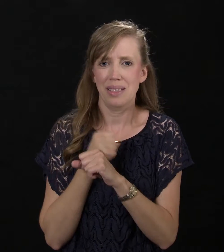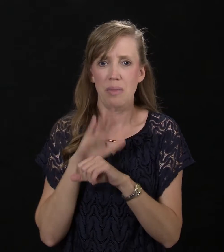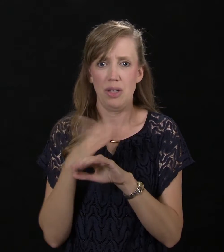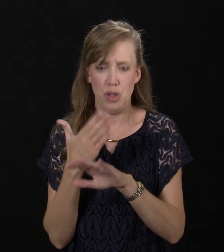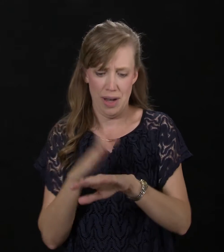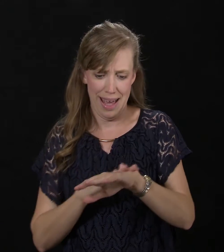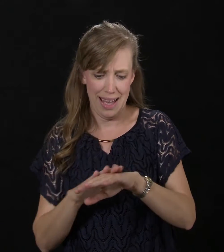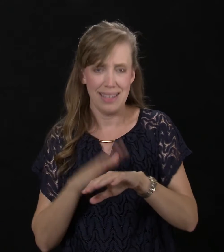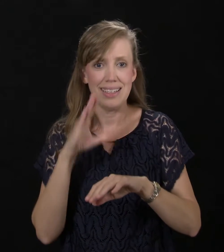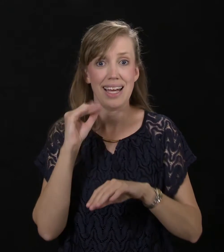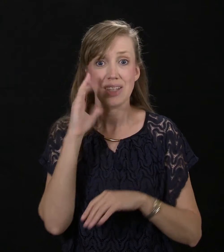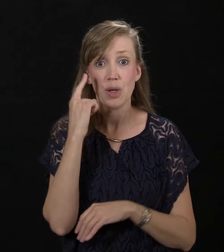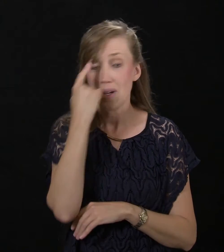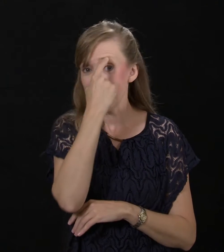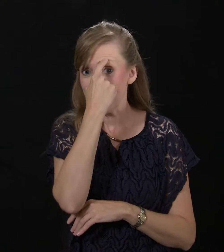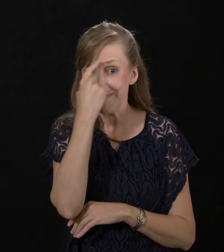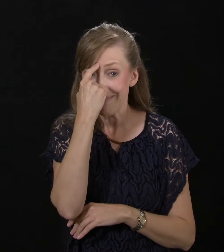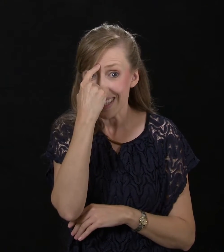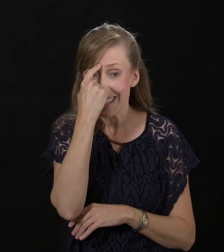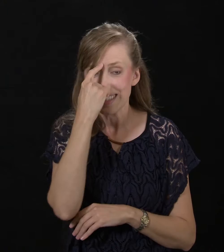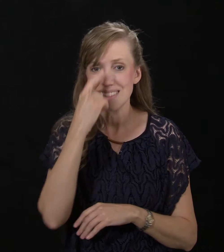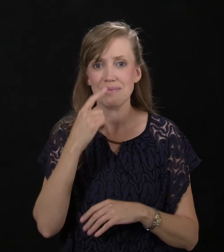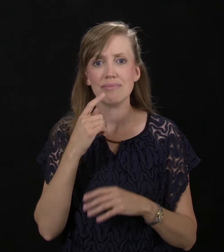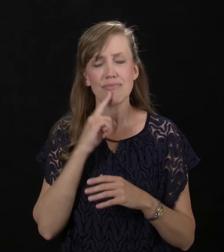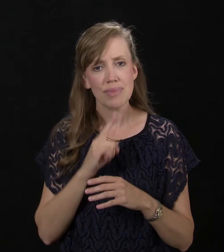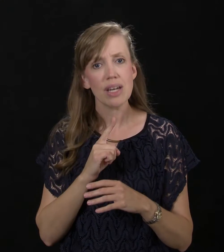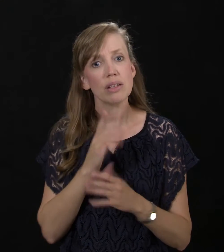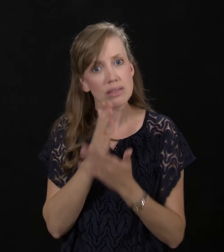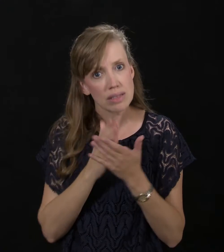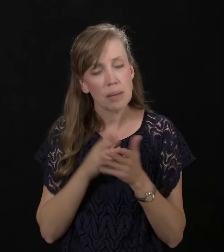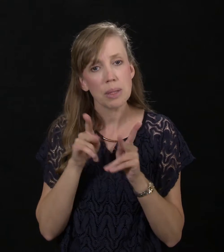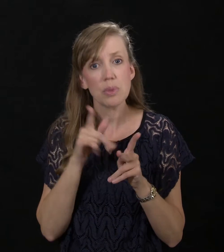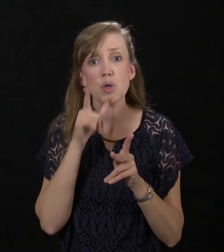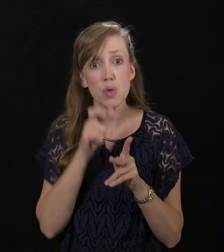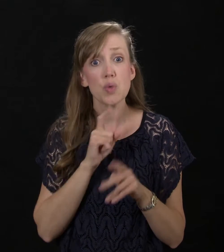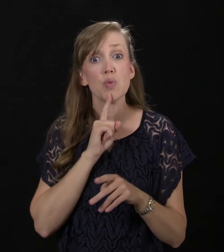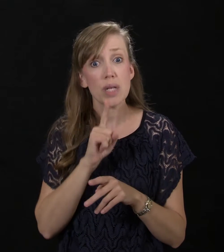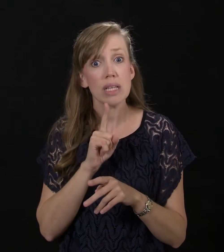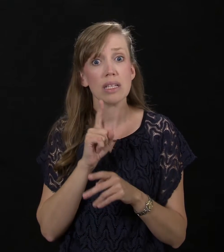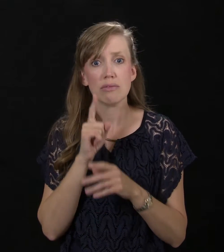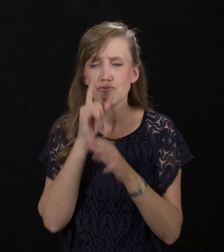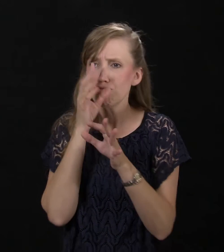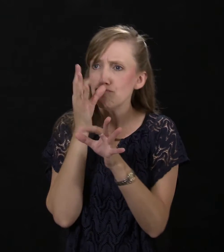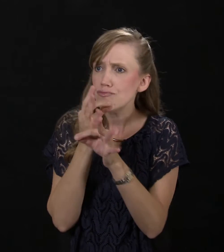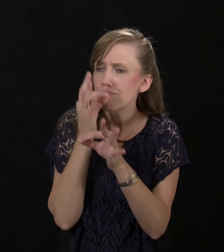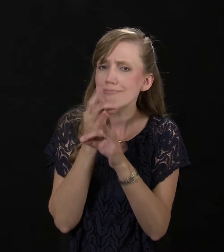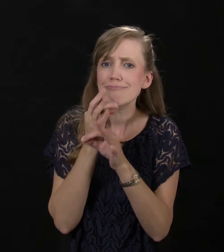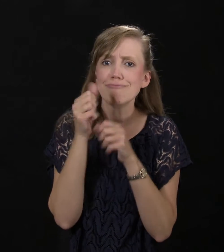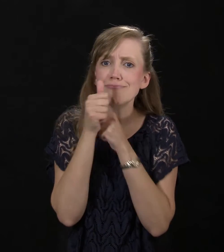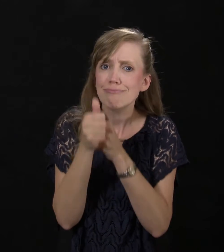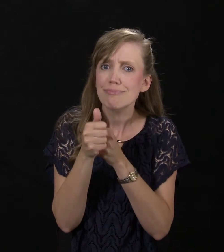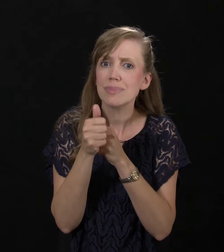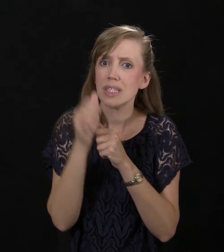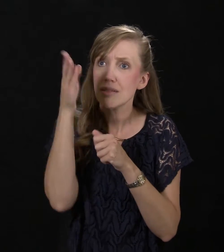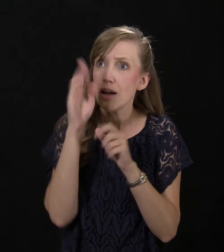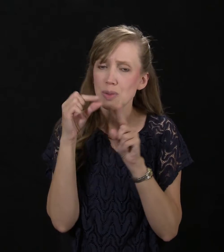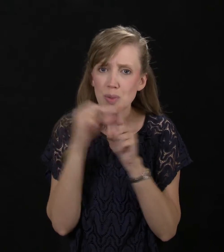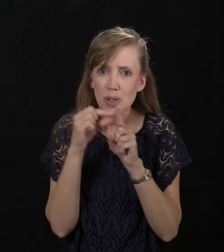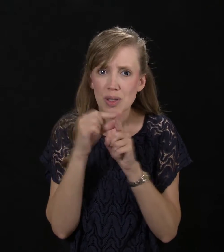hand, that they may be as frontlets between your eyes. There are some who faithfully bind God's Word on their forehead or on their wrist. But the